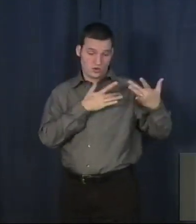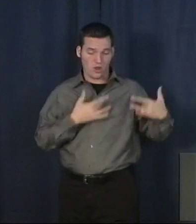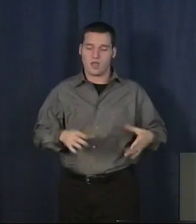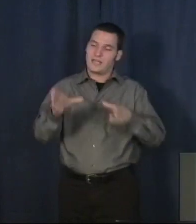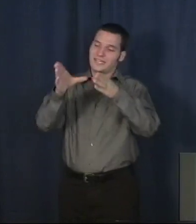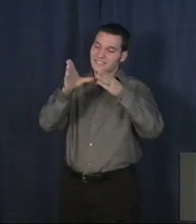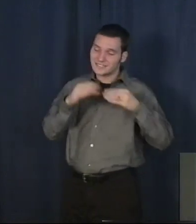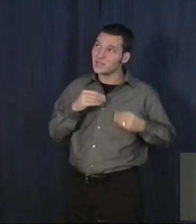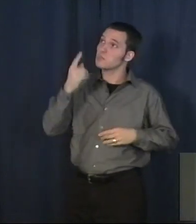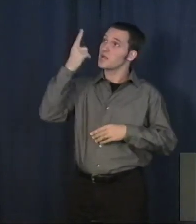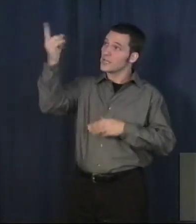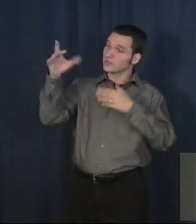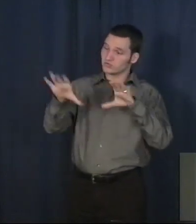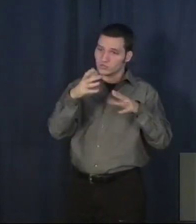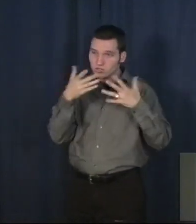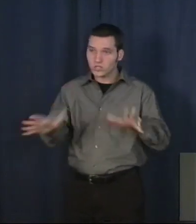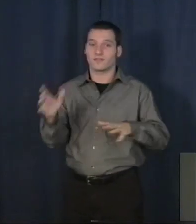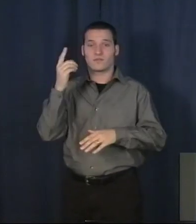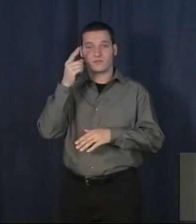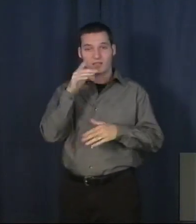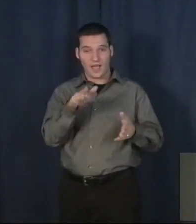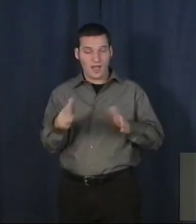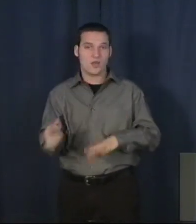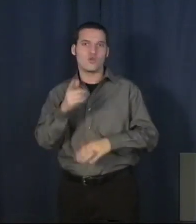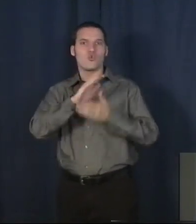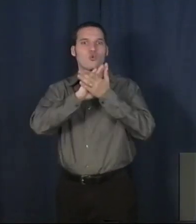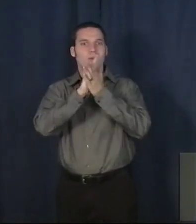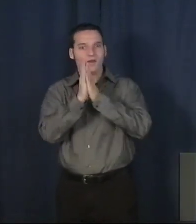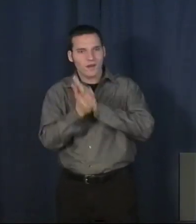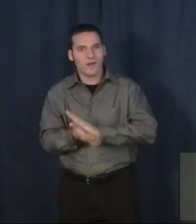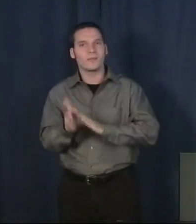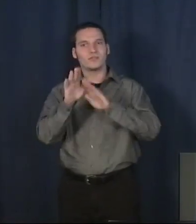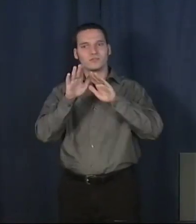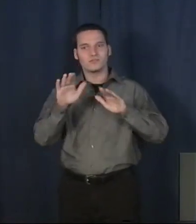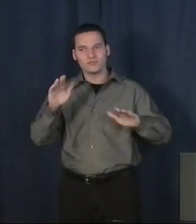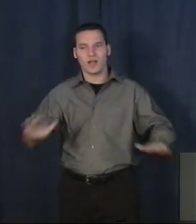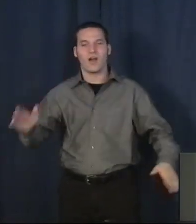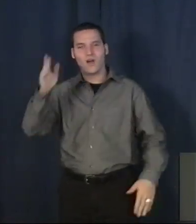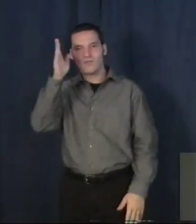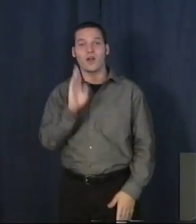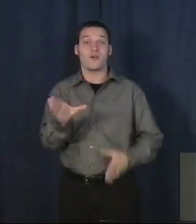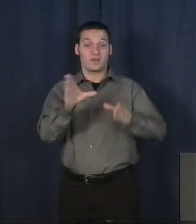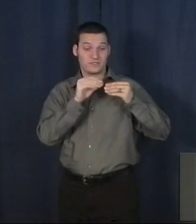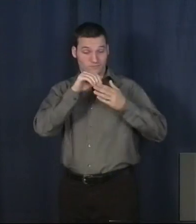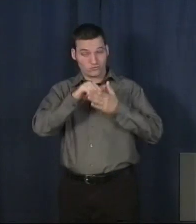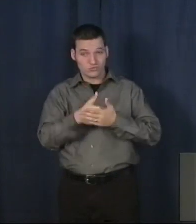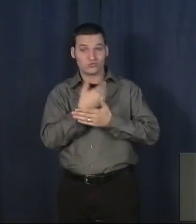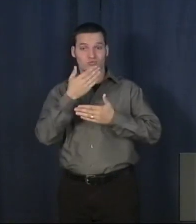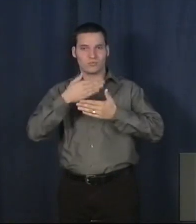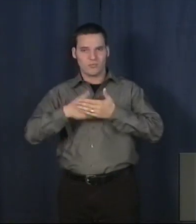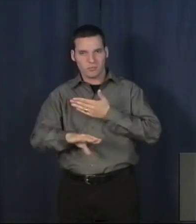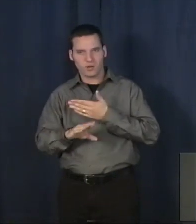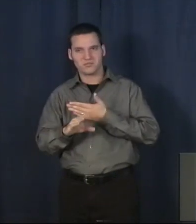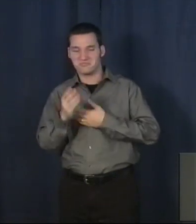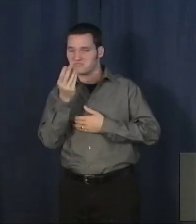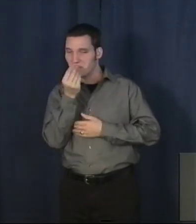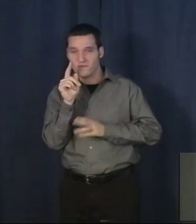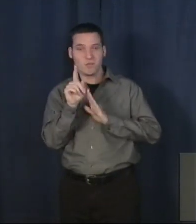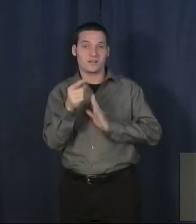done for you, you become a child of God. You receive the new birth. It just takes a few minutes to say, Jesus, I'm a sinner. Would you